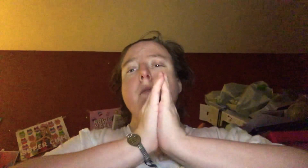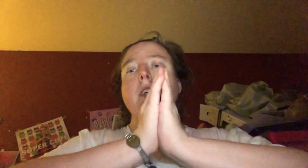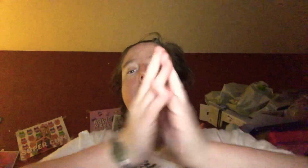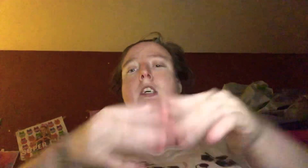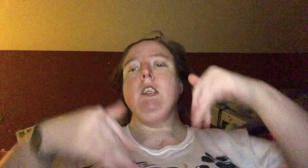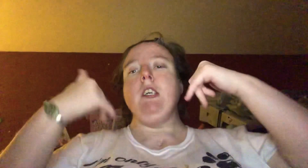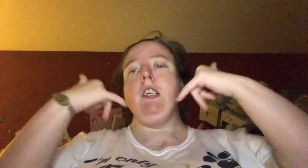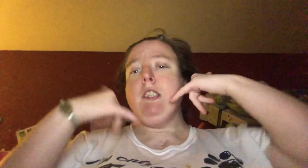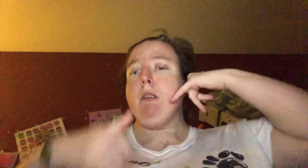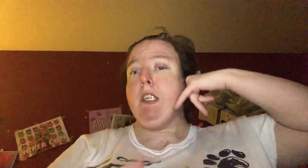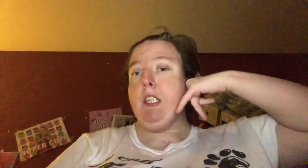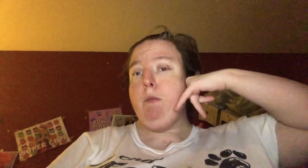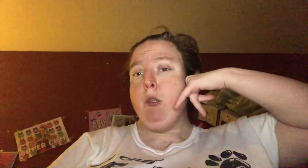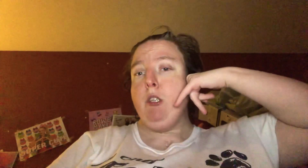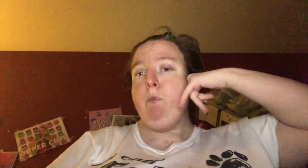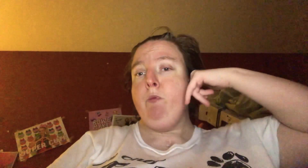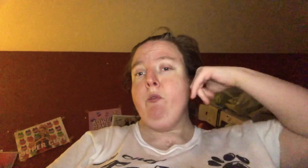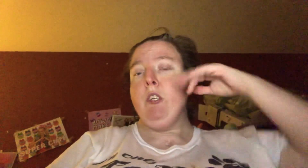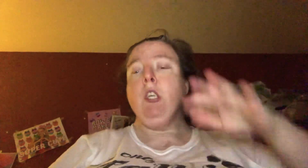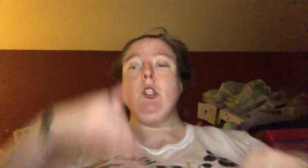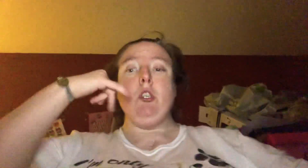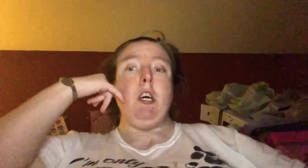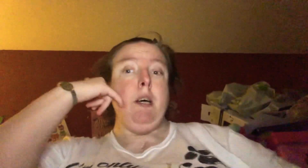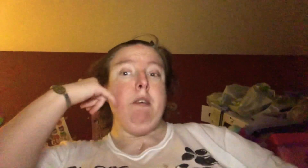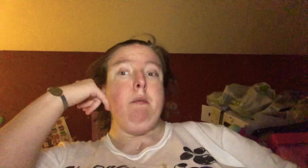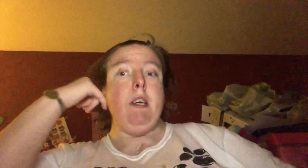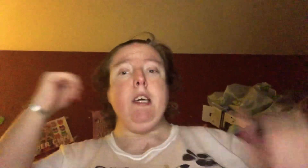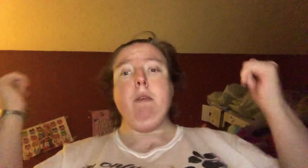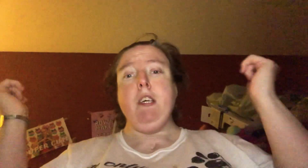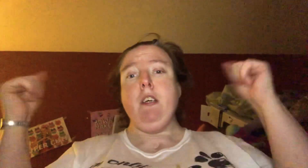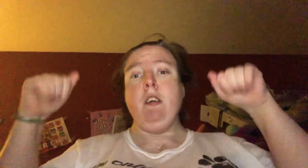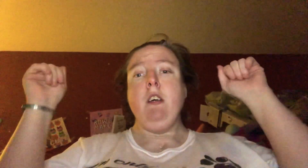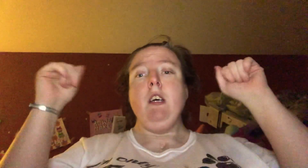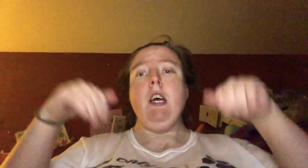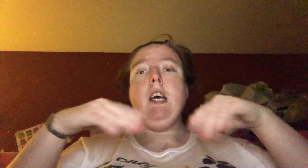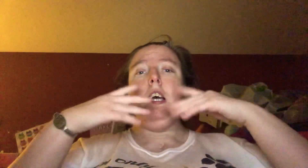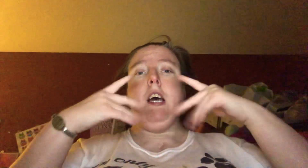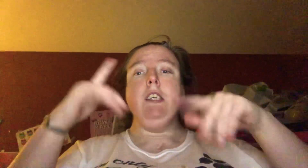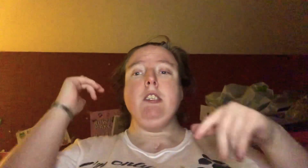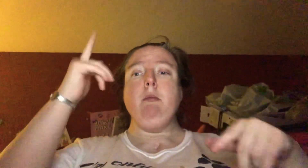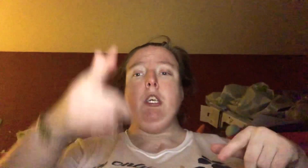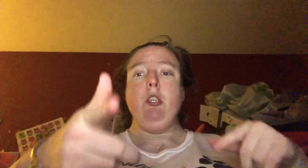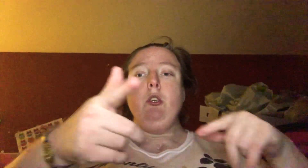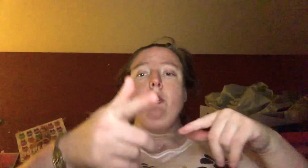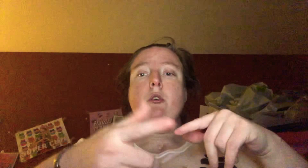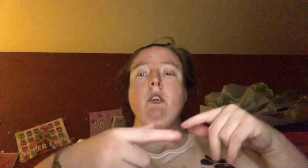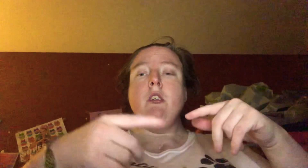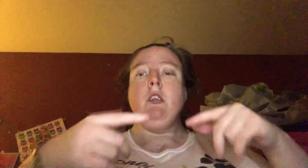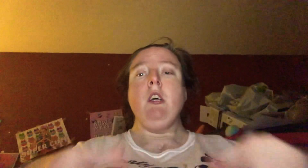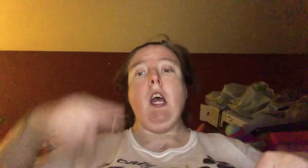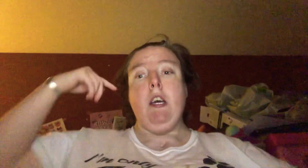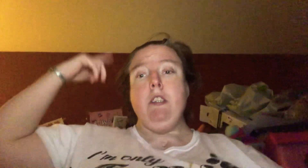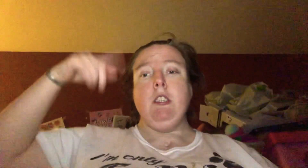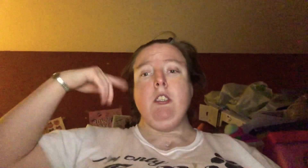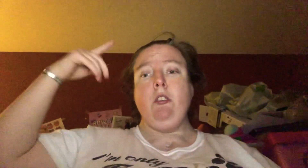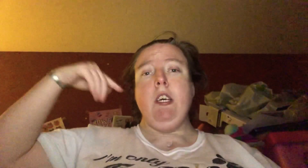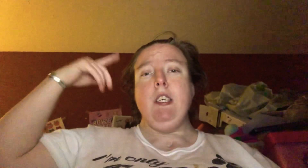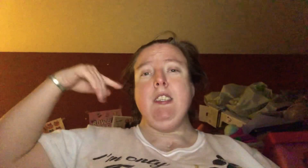baby But here's my number So call me maybe Hey, I just met here And this is crazy